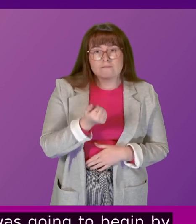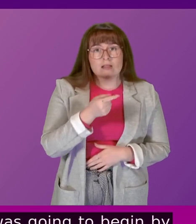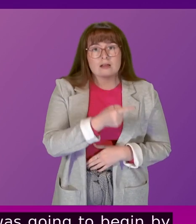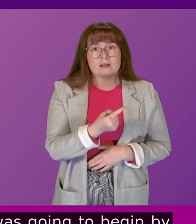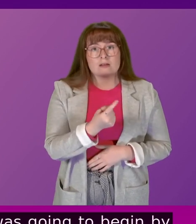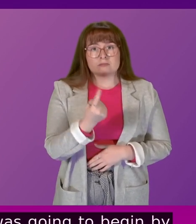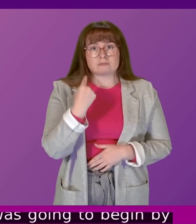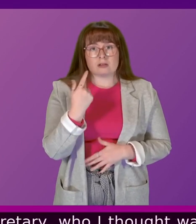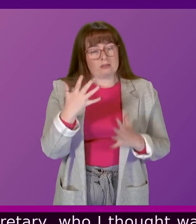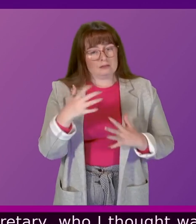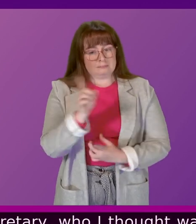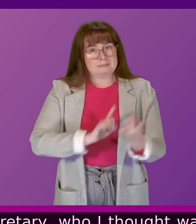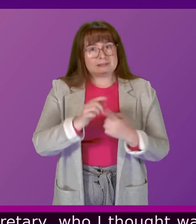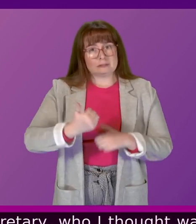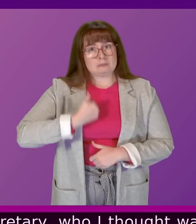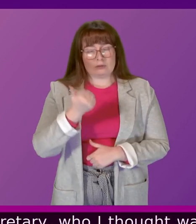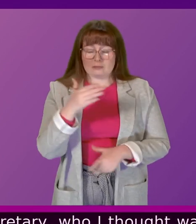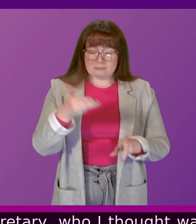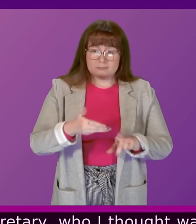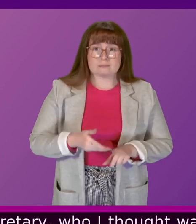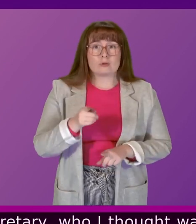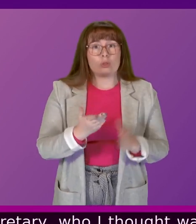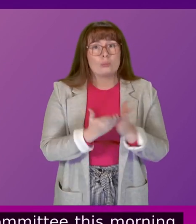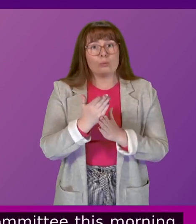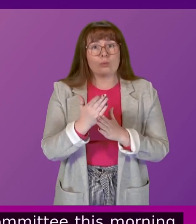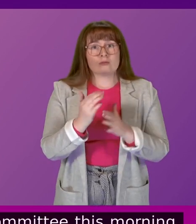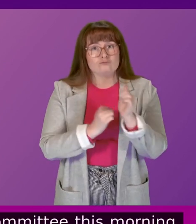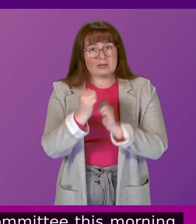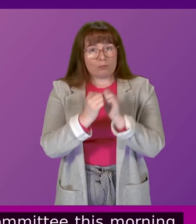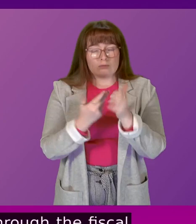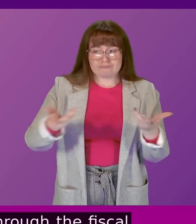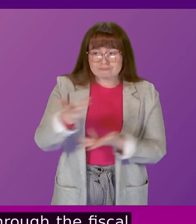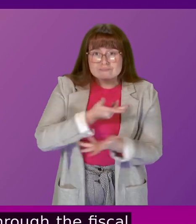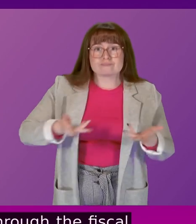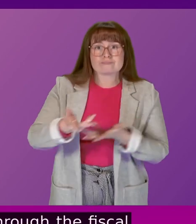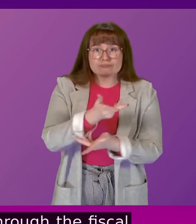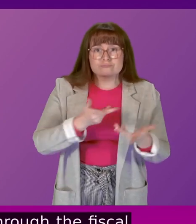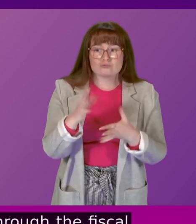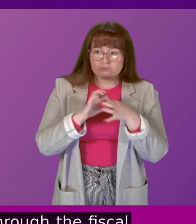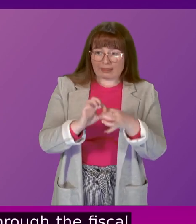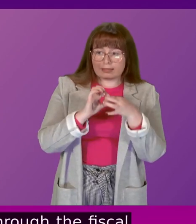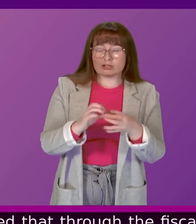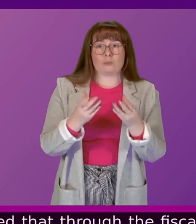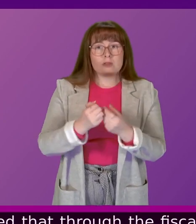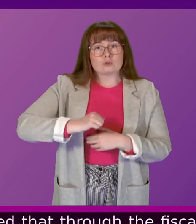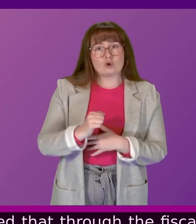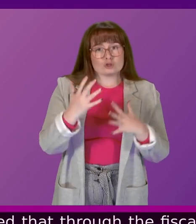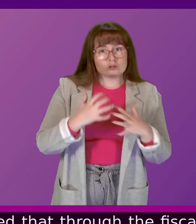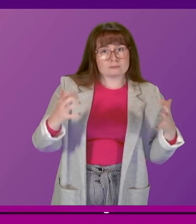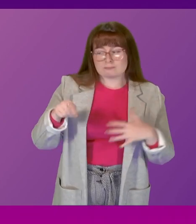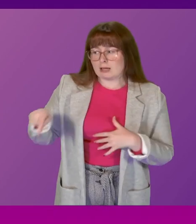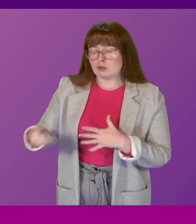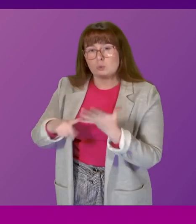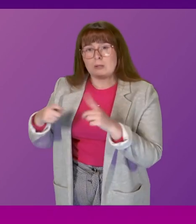Finance Committee this morning when she acknowledged that through the fiscal framework discussions, relationships between the Scottish Government and the UK